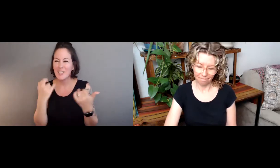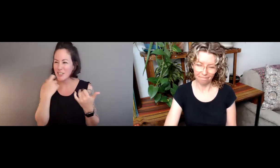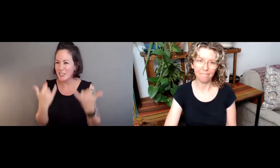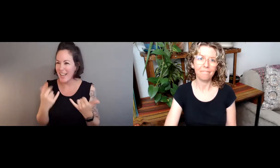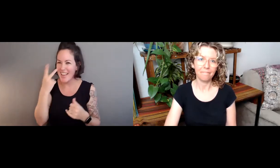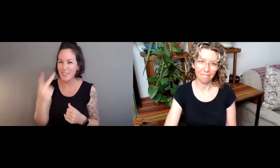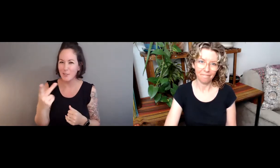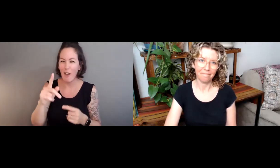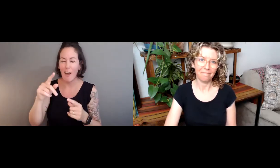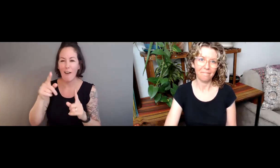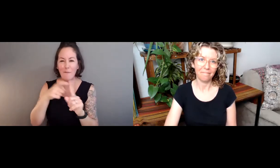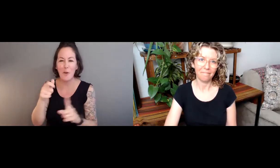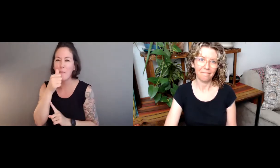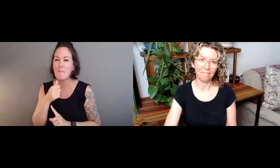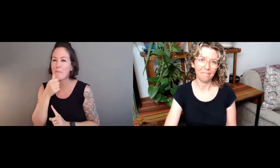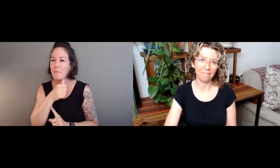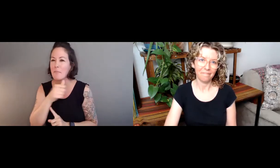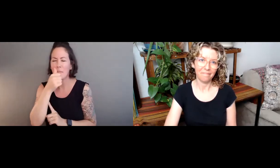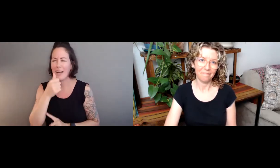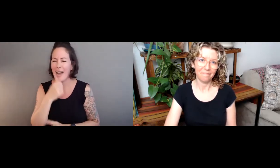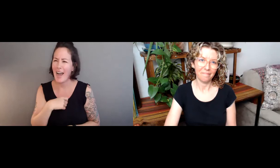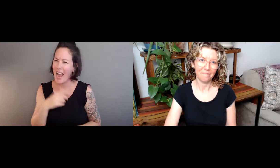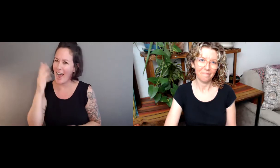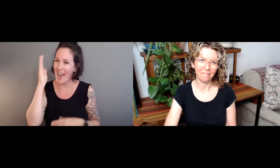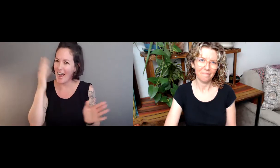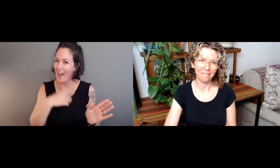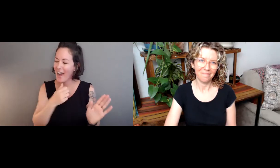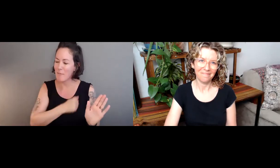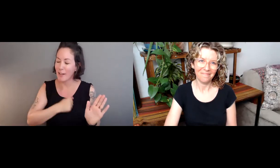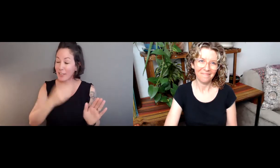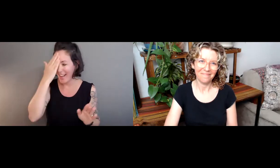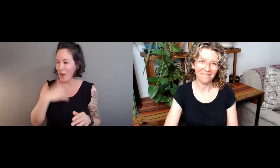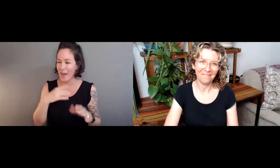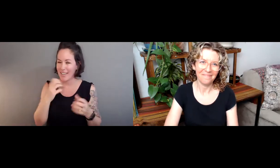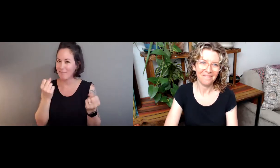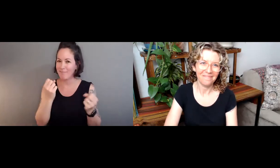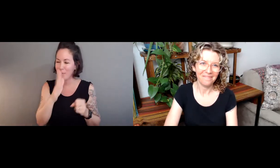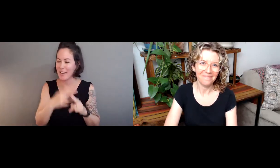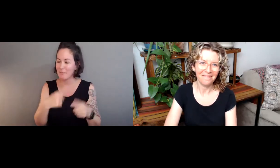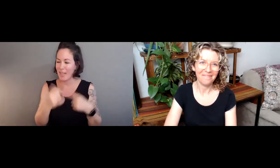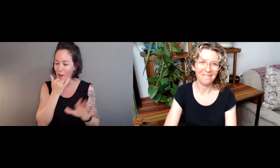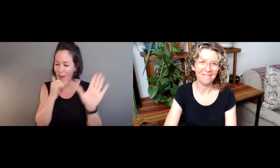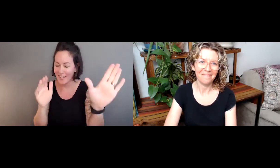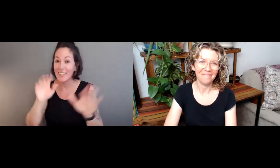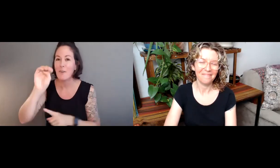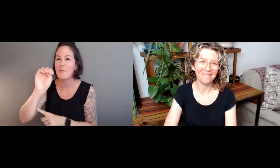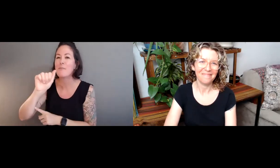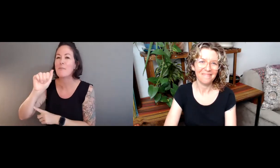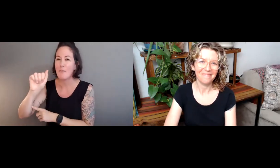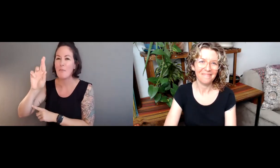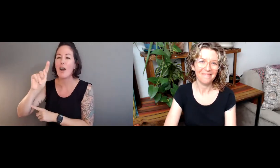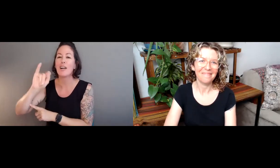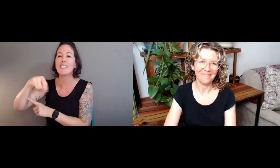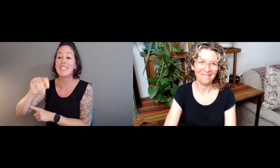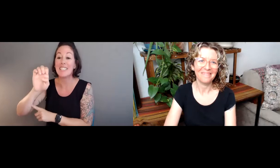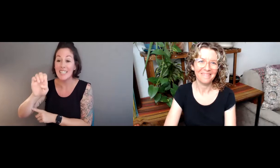The disability dongle. Just today, I saw, I apologize. I'm going to know